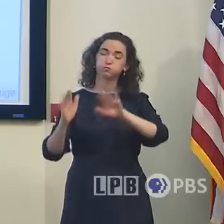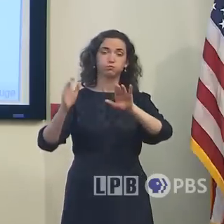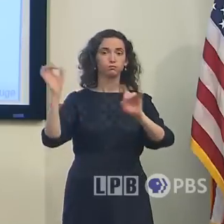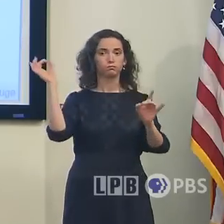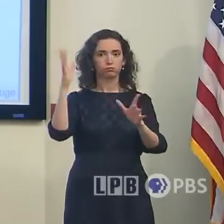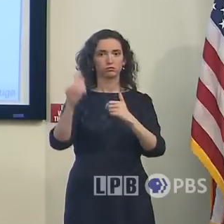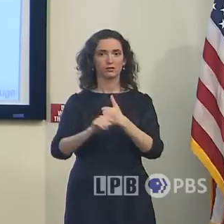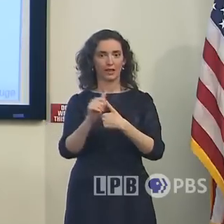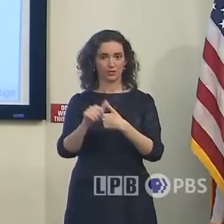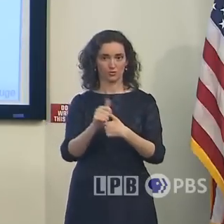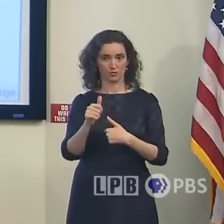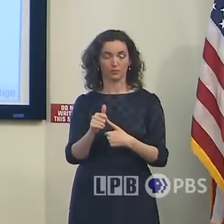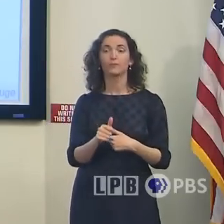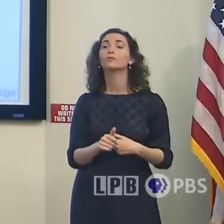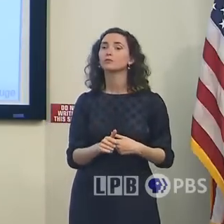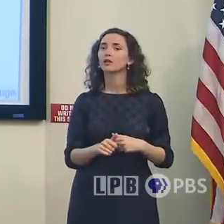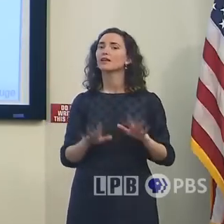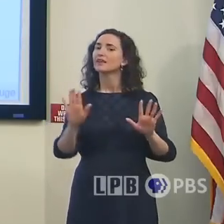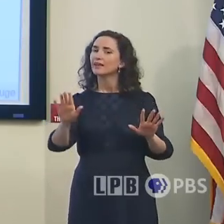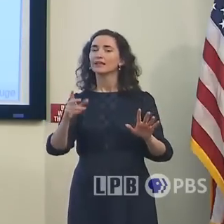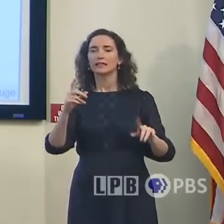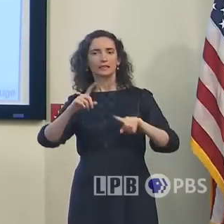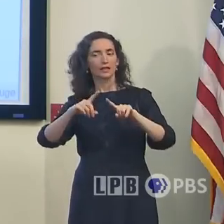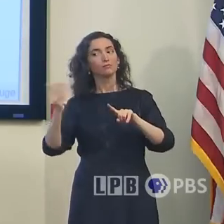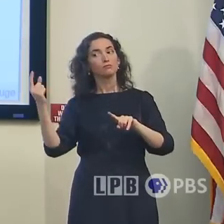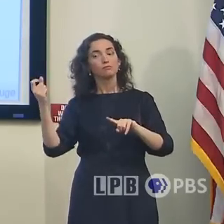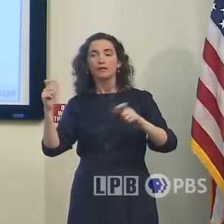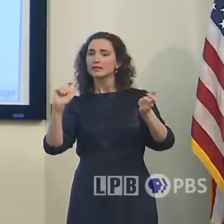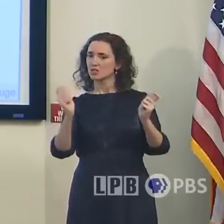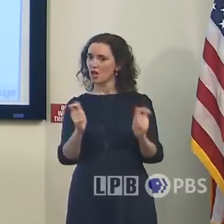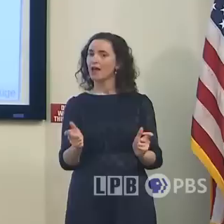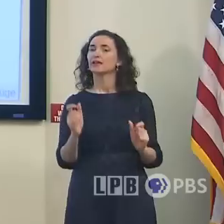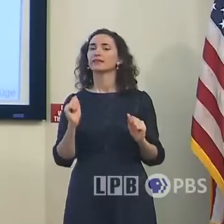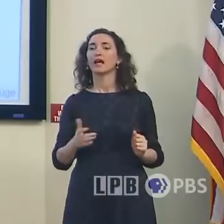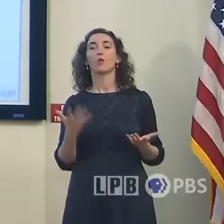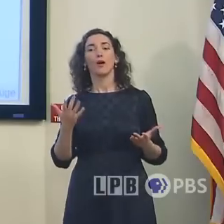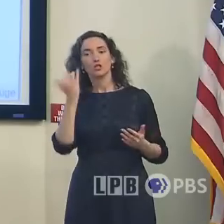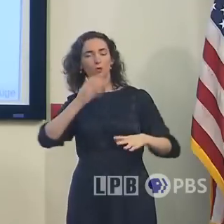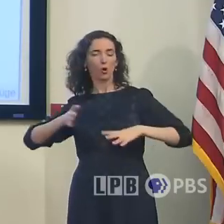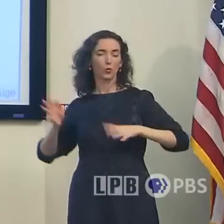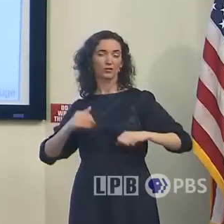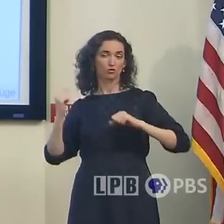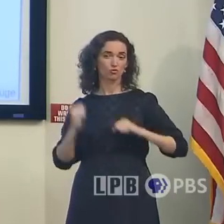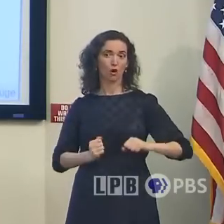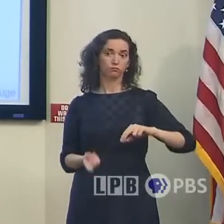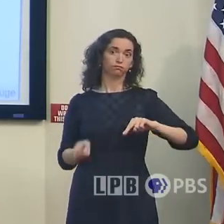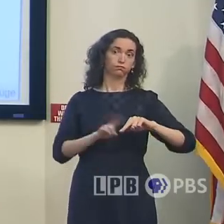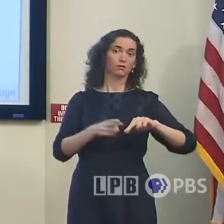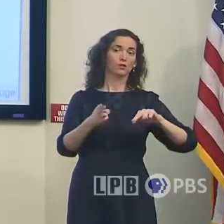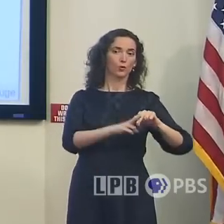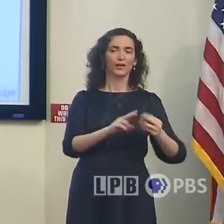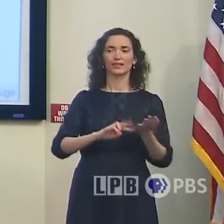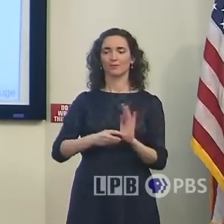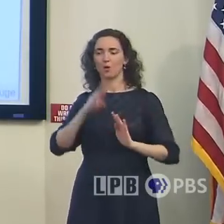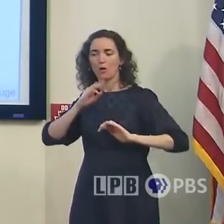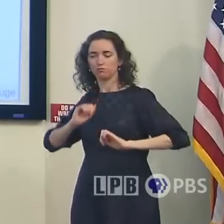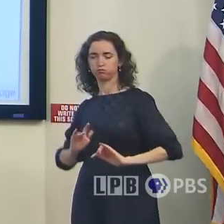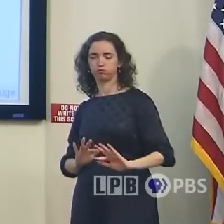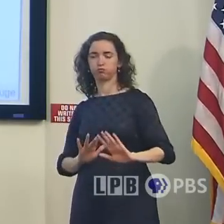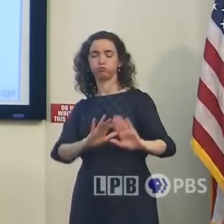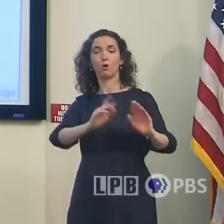to and the movement and speed, these numbers may increase as we move a little bit closer to the storm